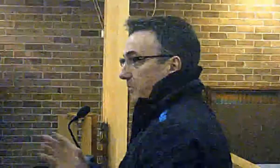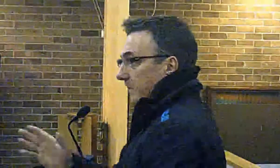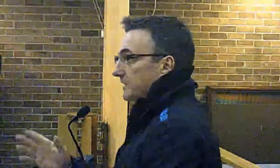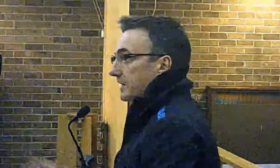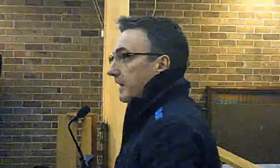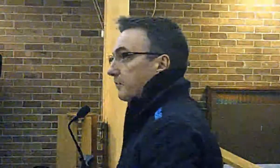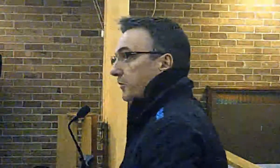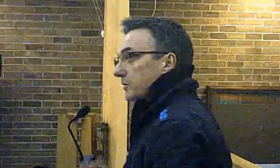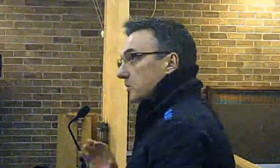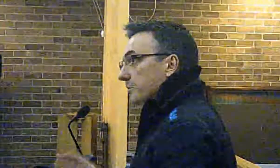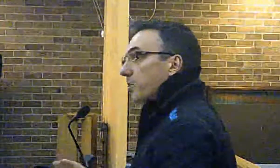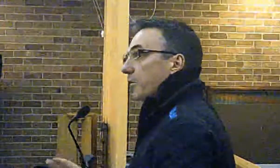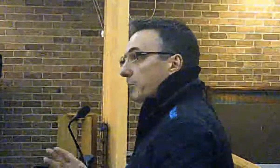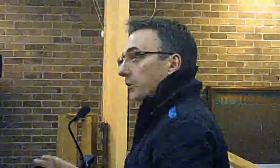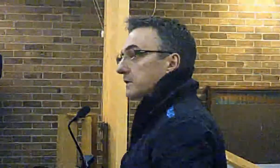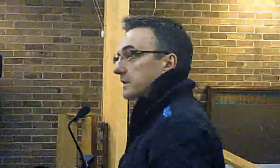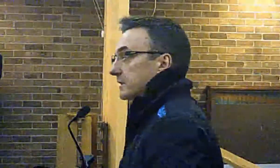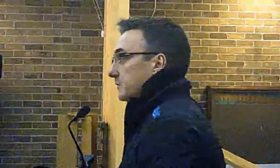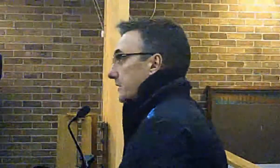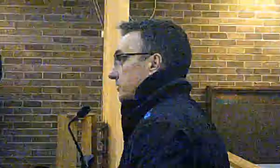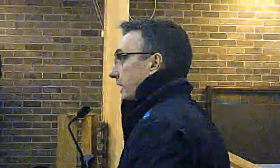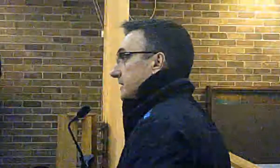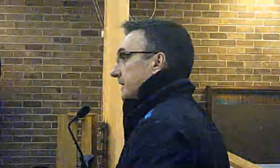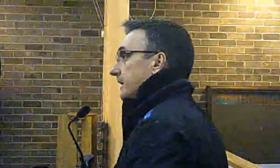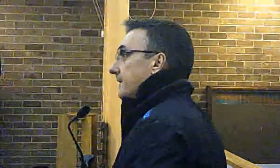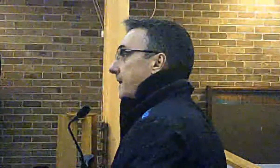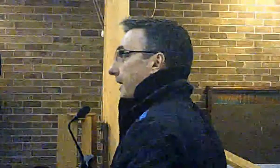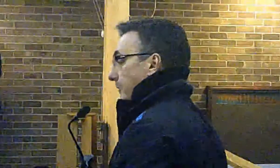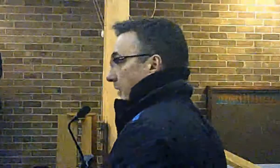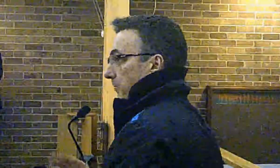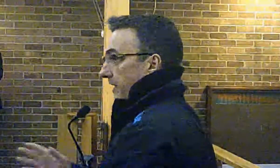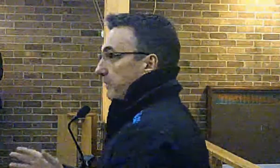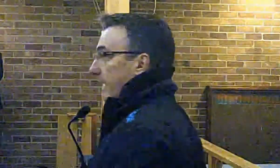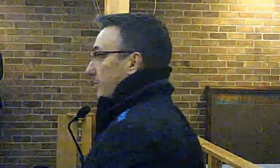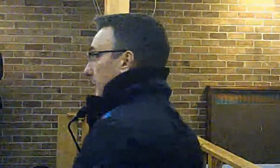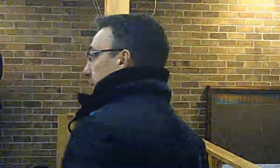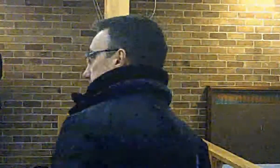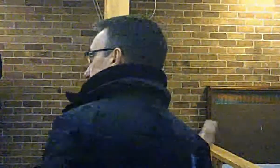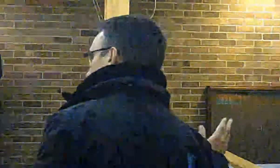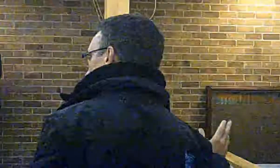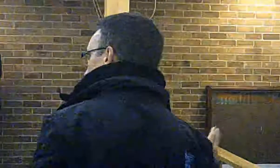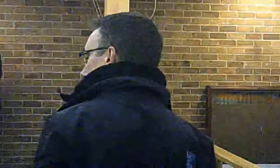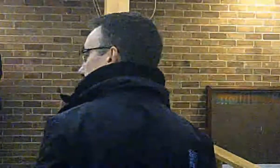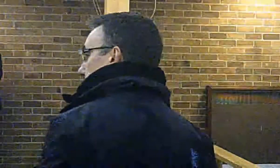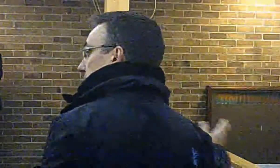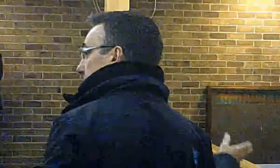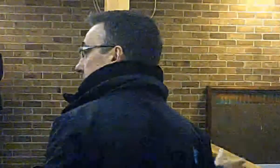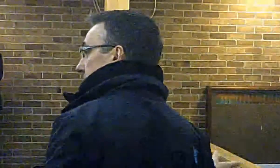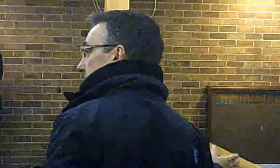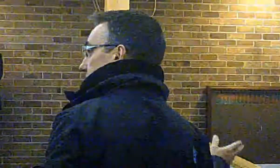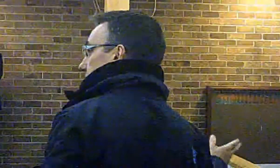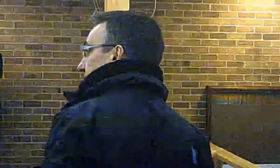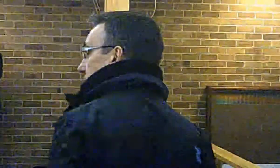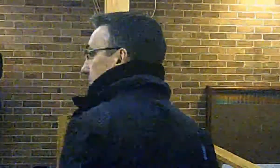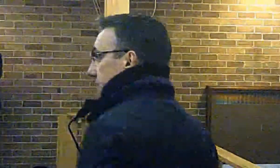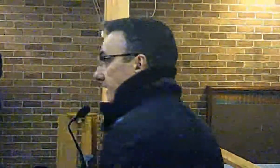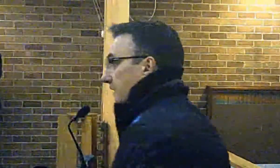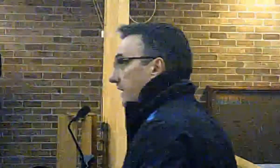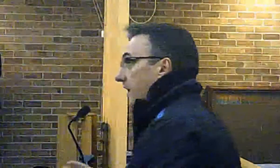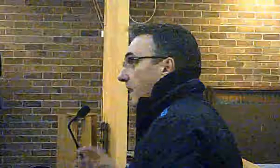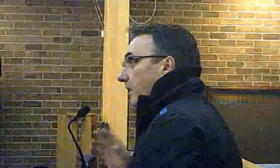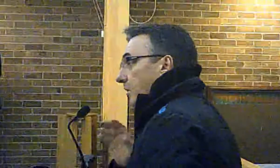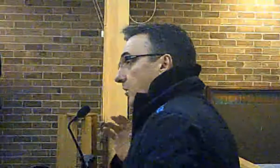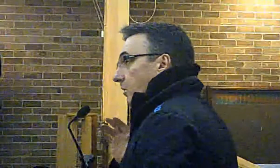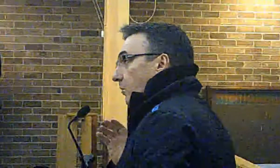I appreciate that, but there's some important points that need to be addressed here. And believe me, I'm not here as a cheerleader for the Chief Fire Officer.